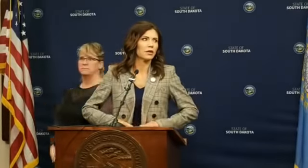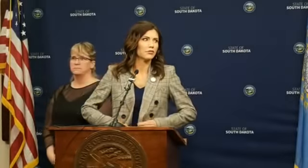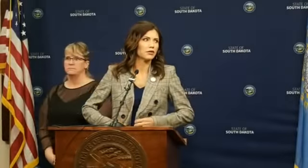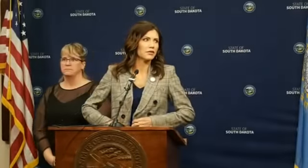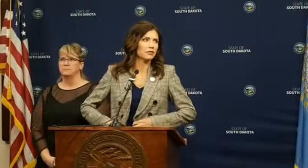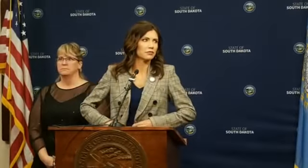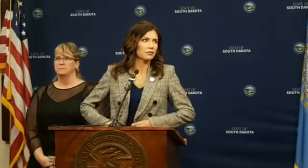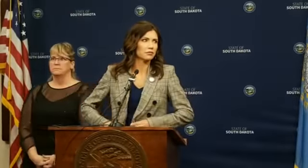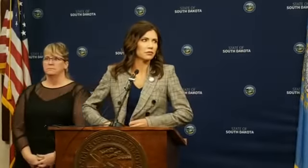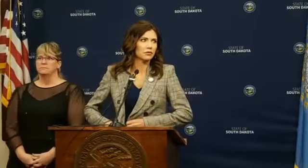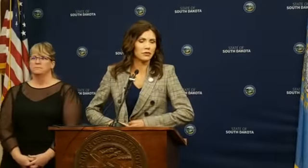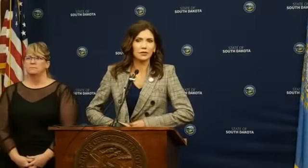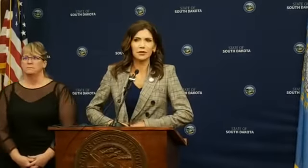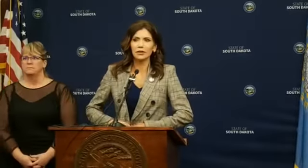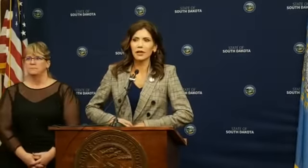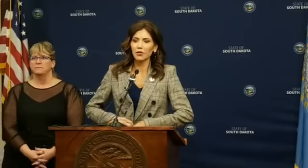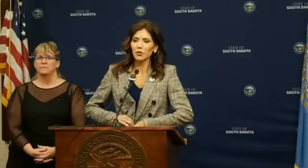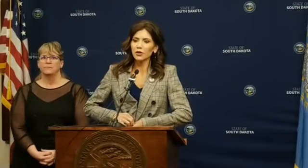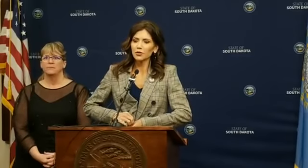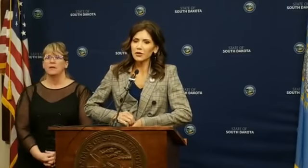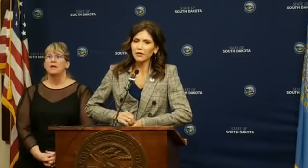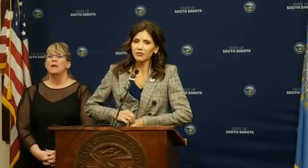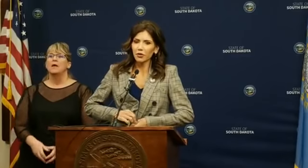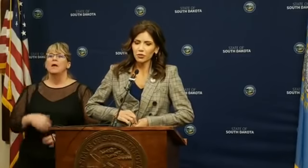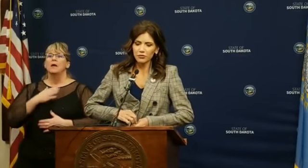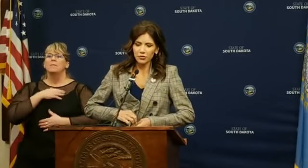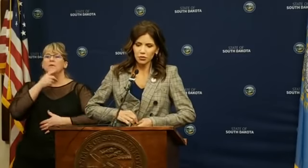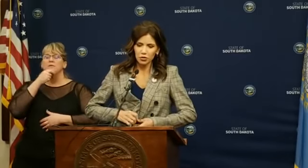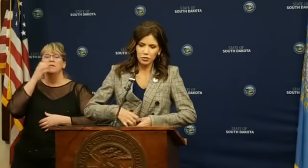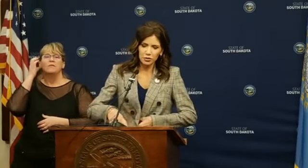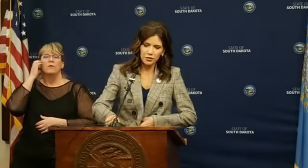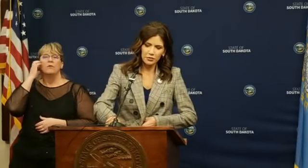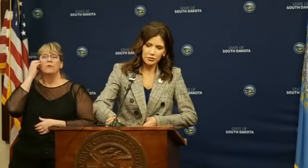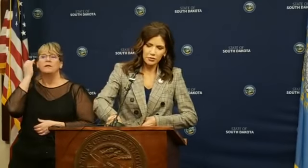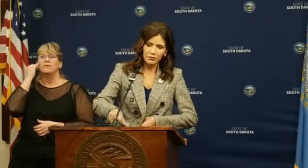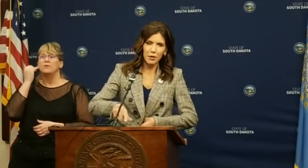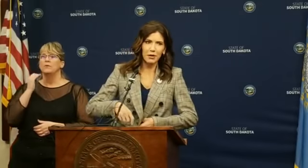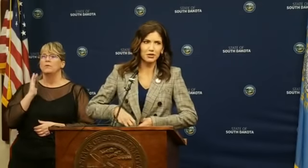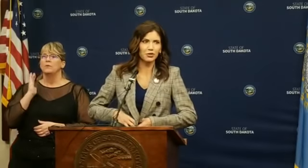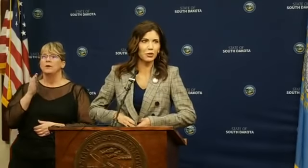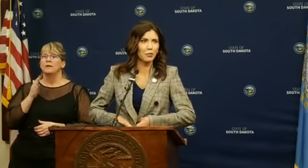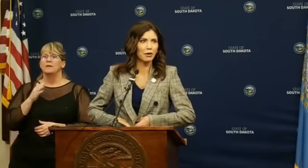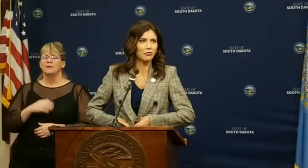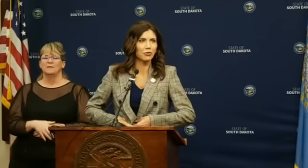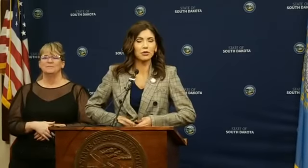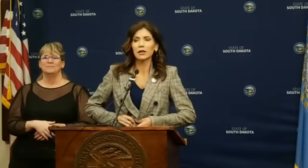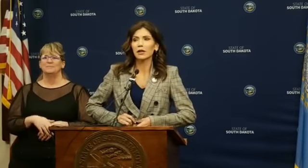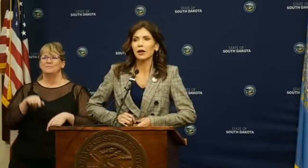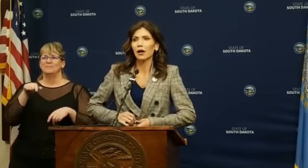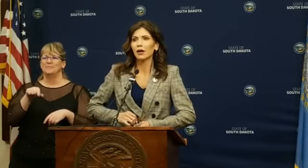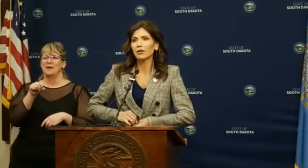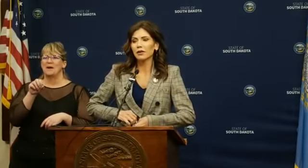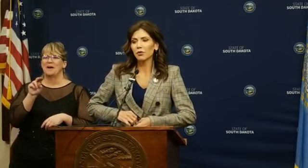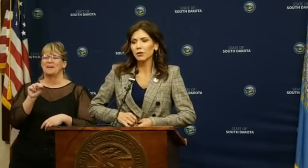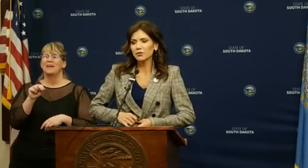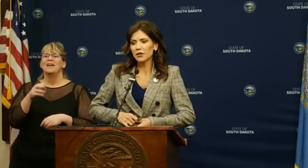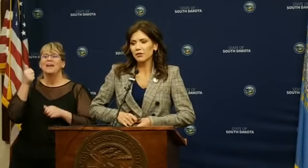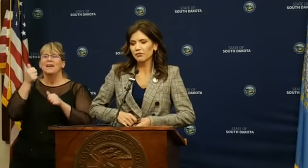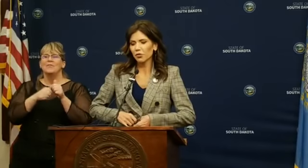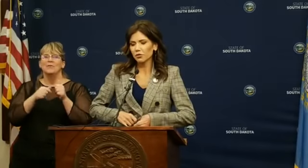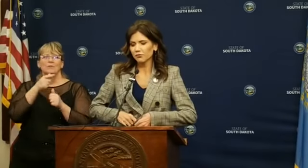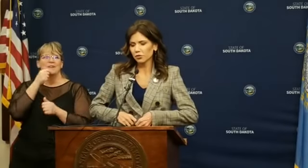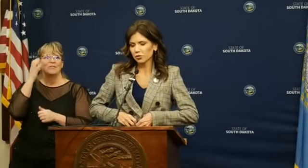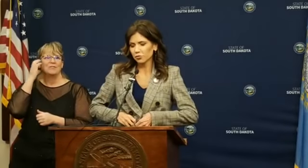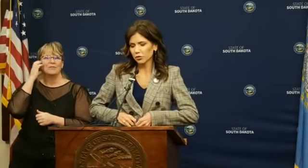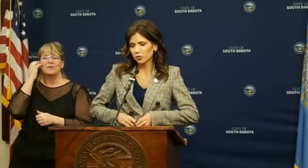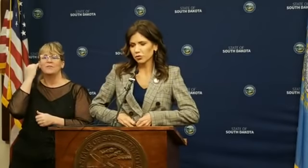Do you want me to announce that? Everyone who's on the phone, if you could. Maybe I should turn on my microphone. Everyone who's